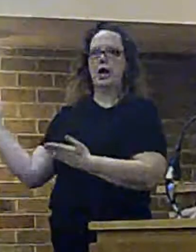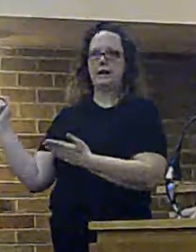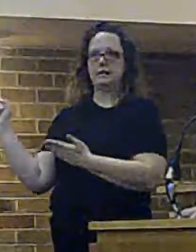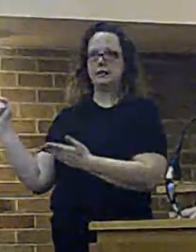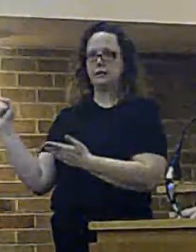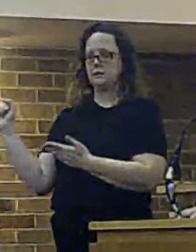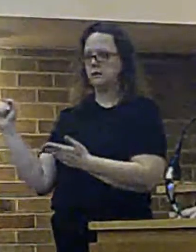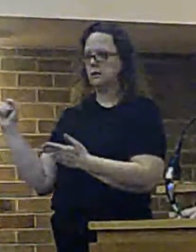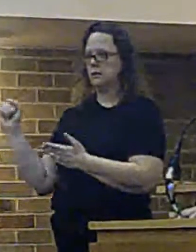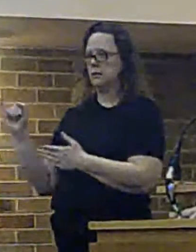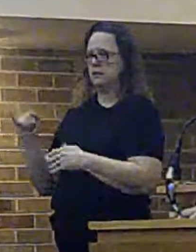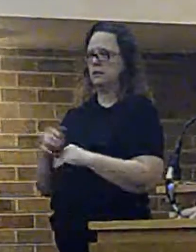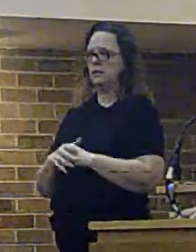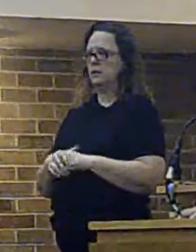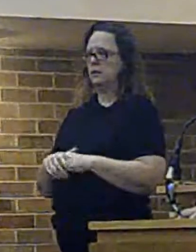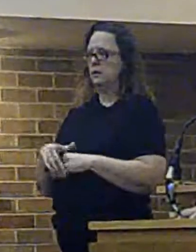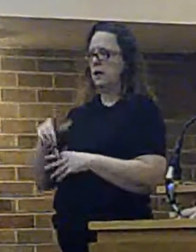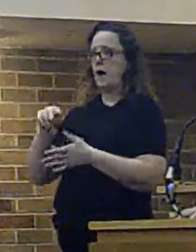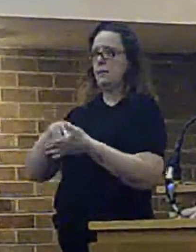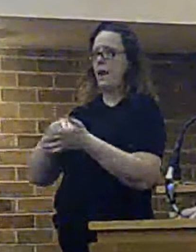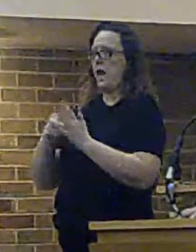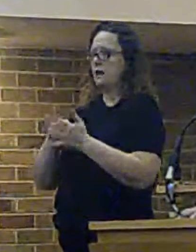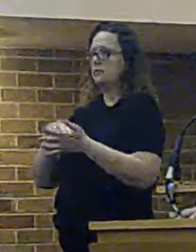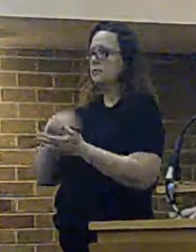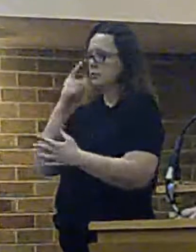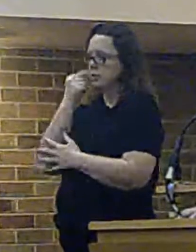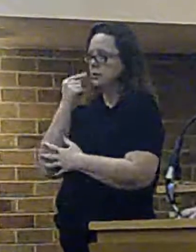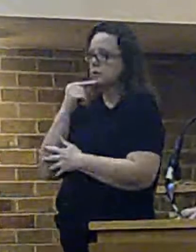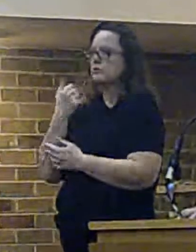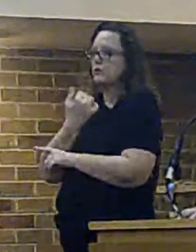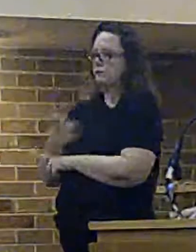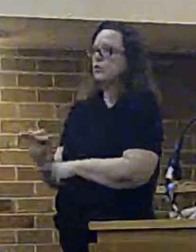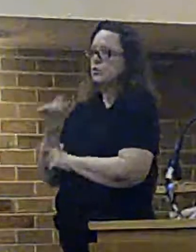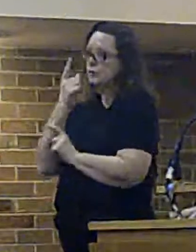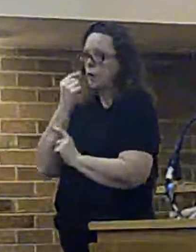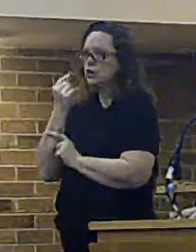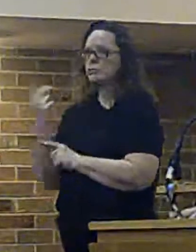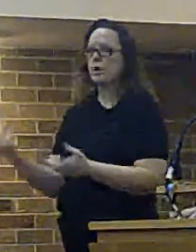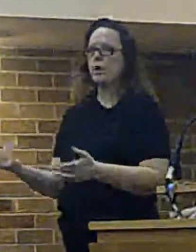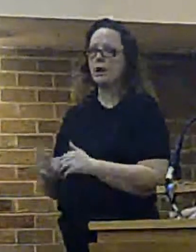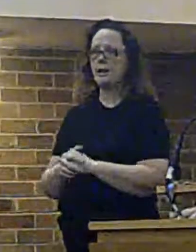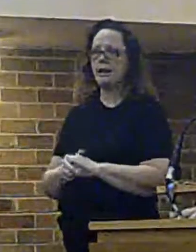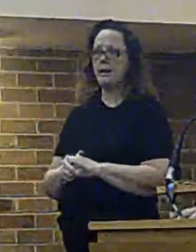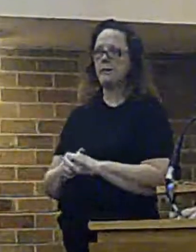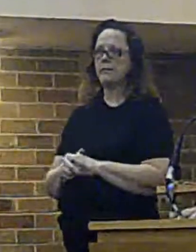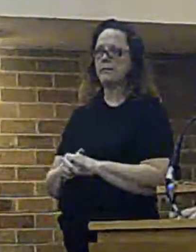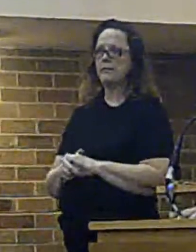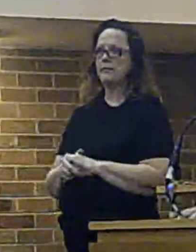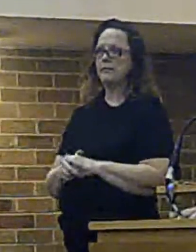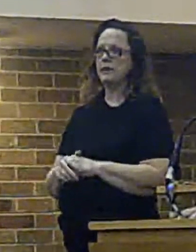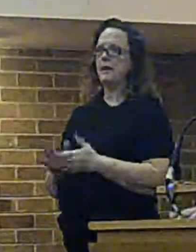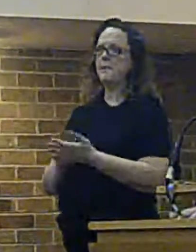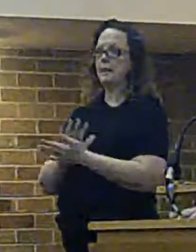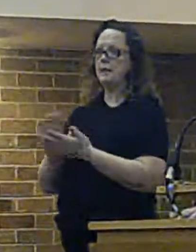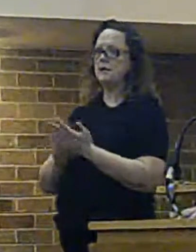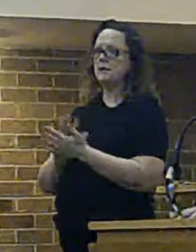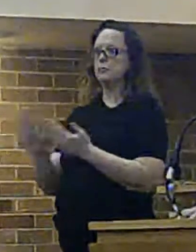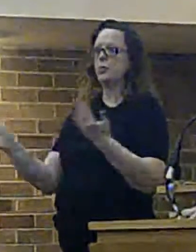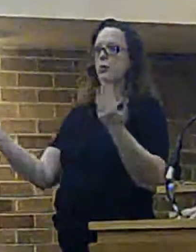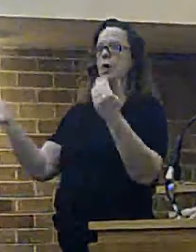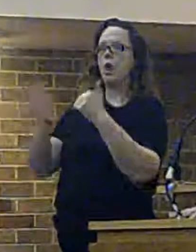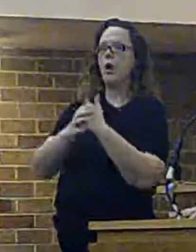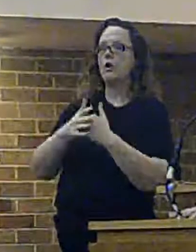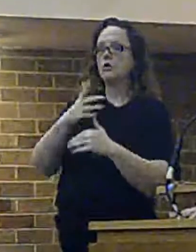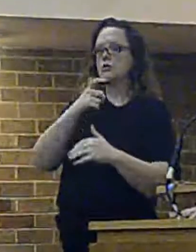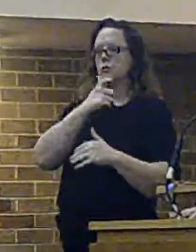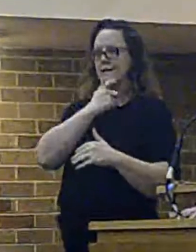station and planning permission may well be refused. And if that's the case, then we would have to go through the outright closure of Whiston and